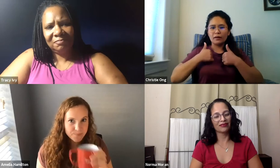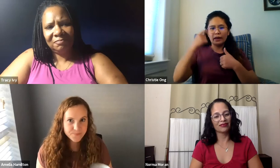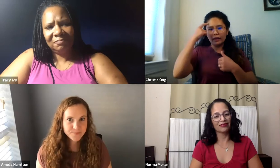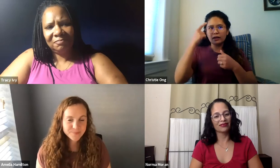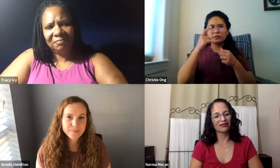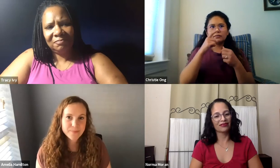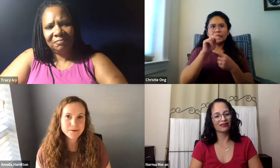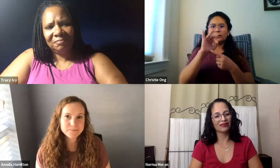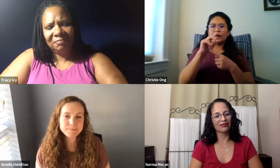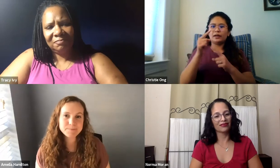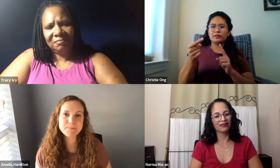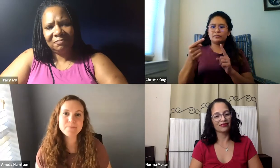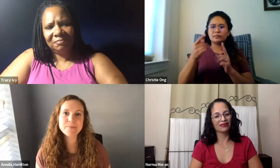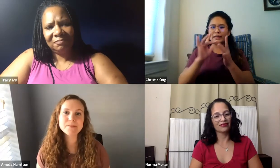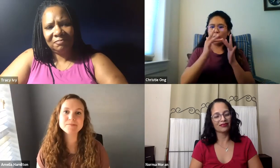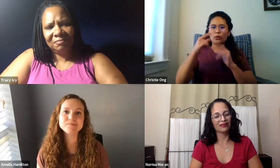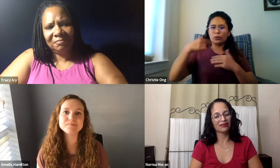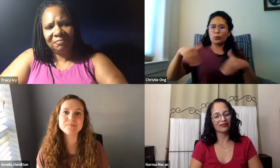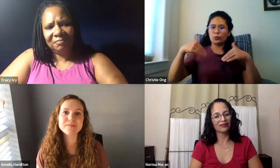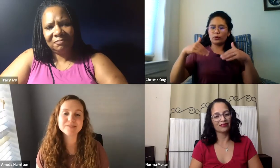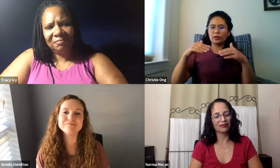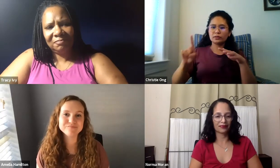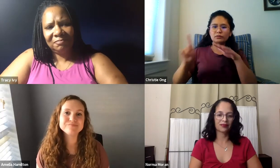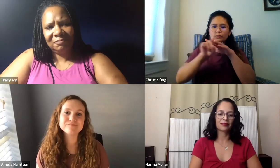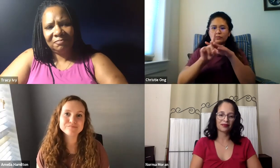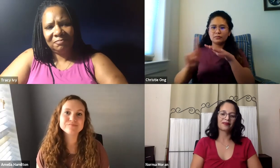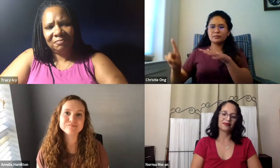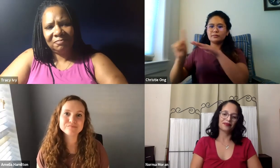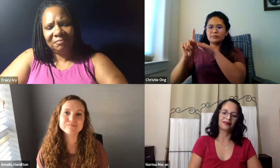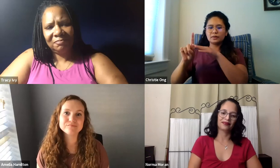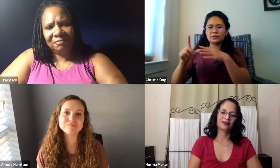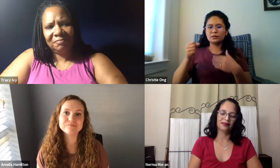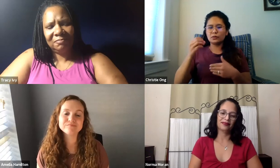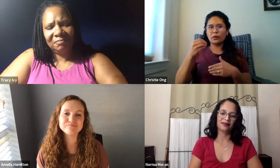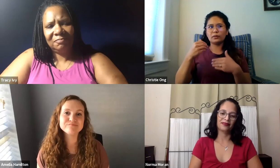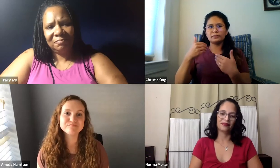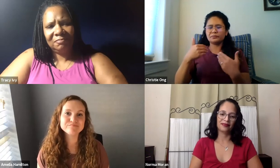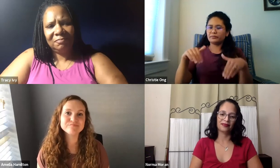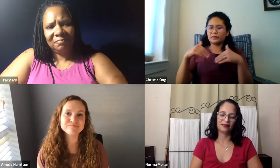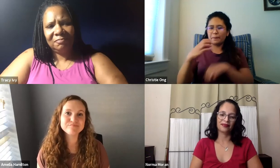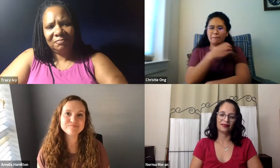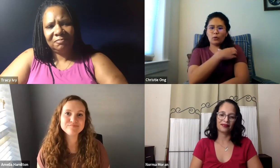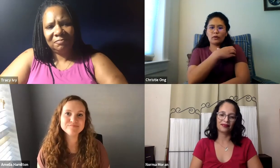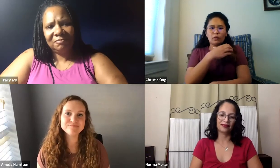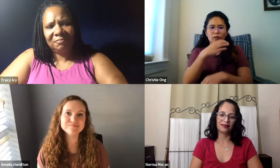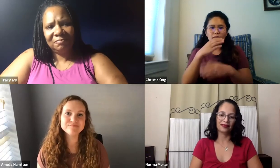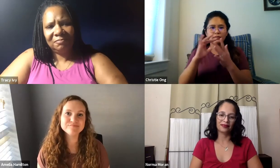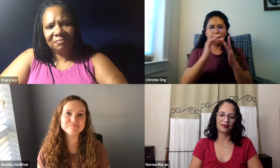And I think there are so many different parts of my life that the NTID network has shown up in. It's just been